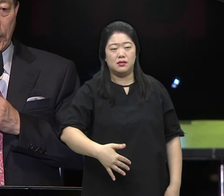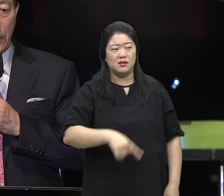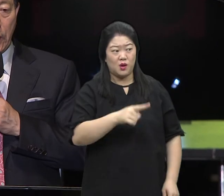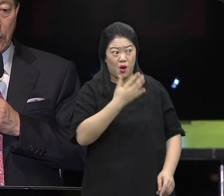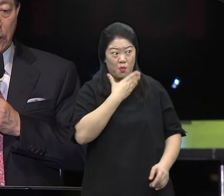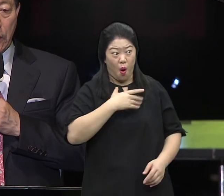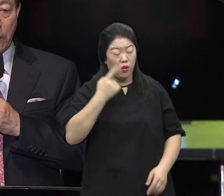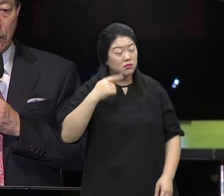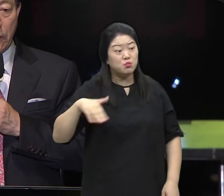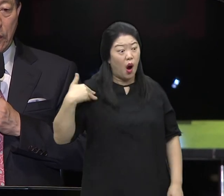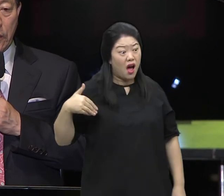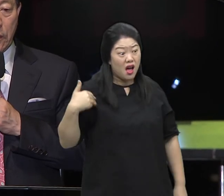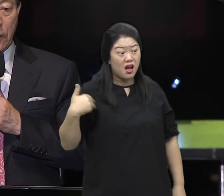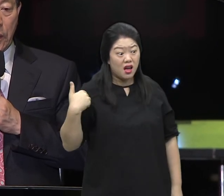That I don't think you know the gospel.